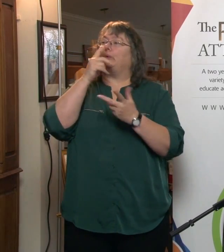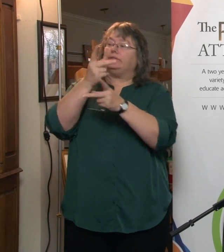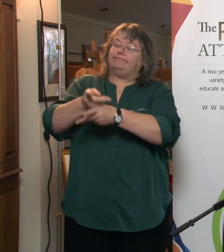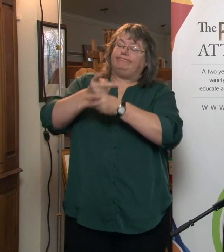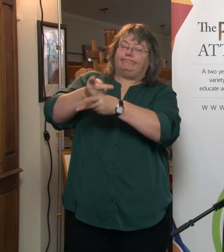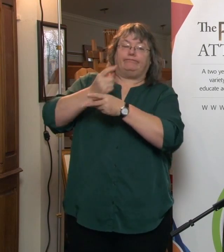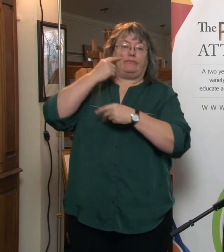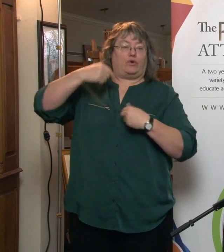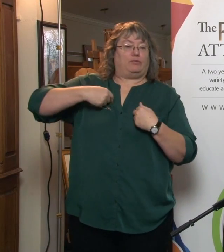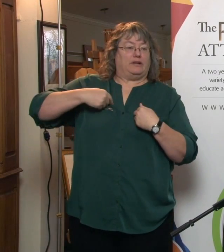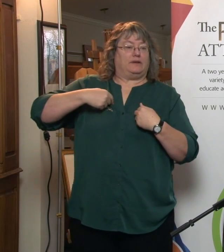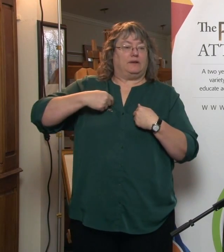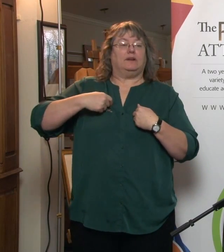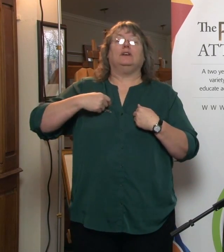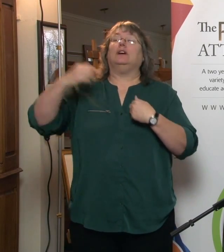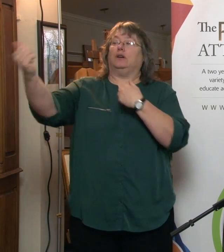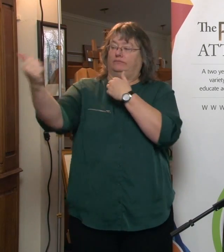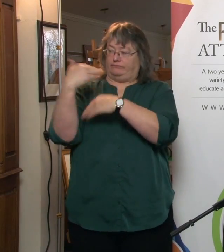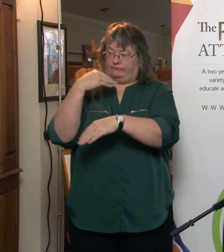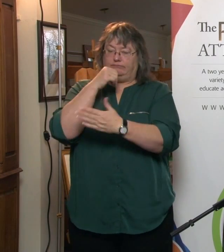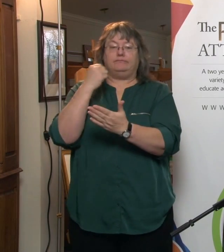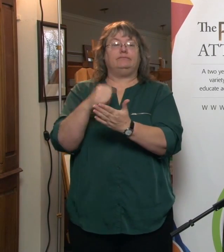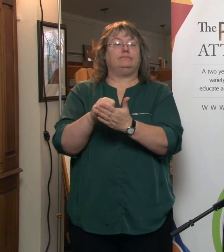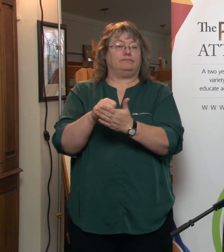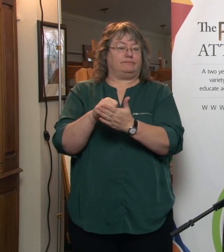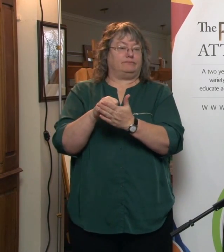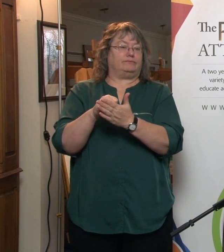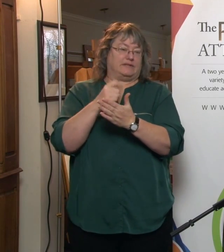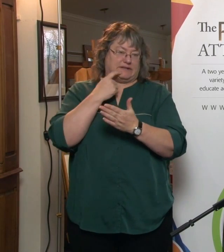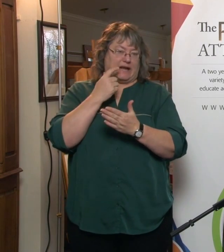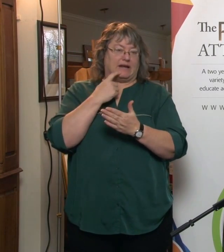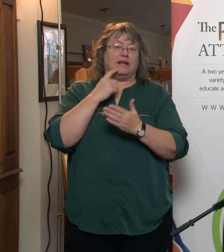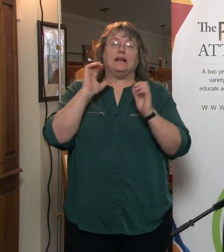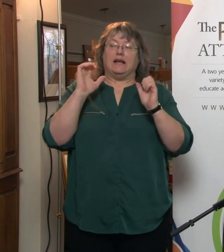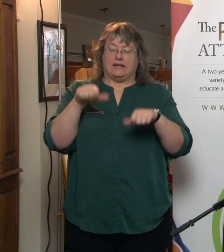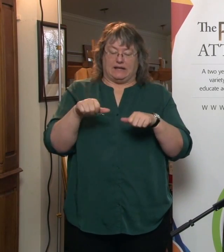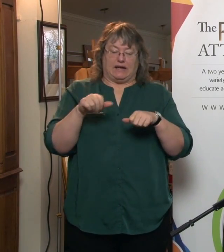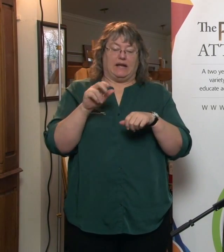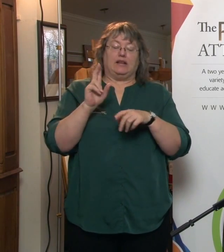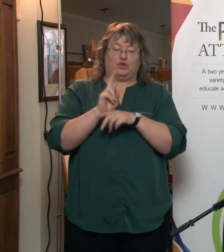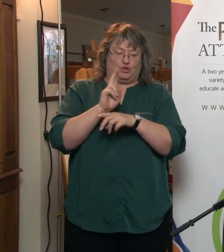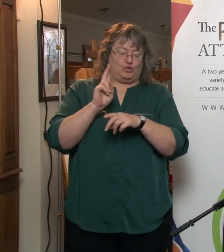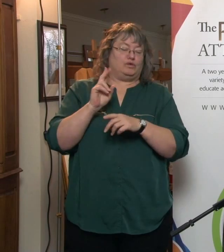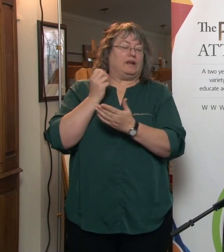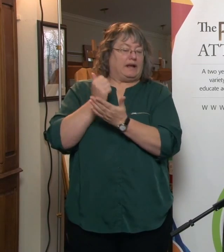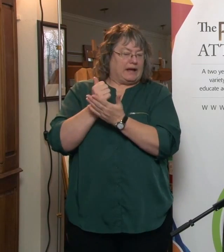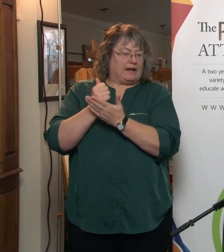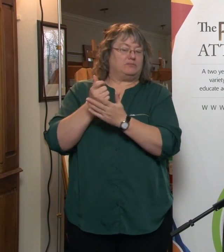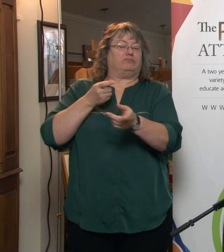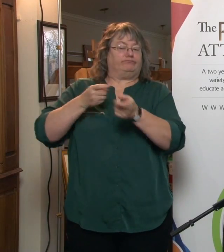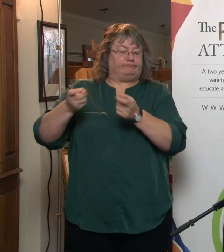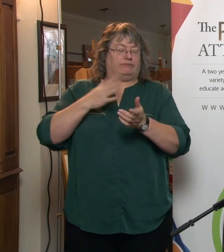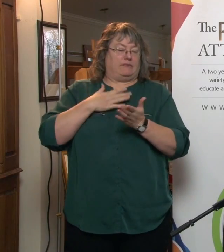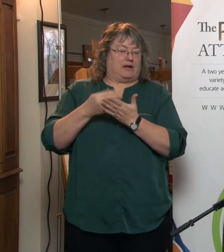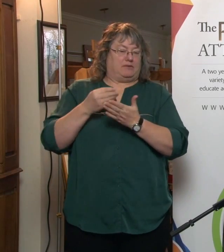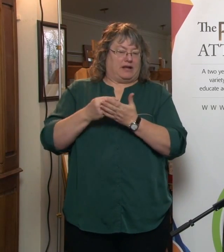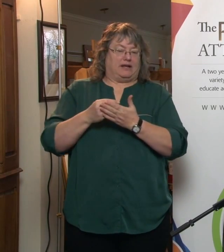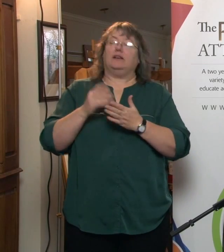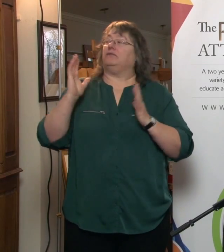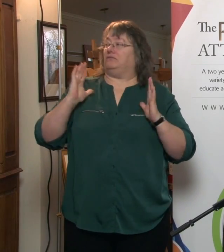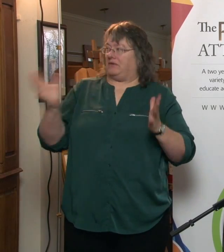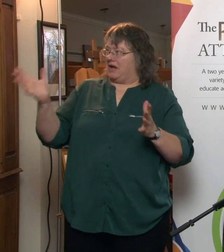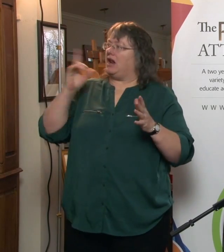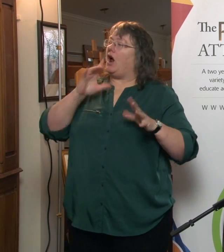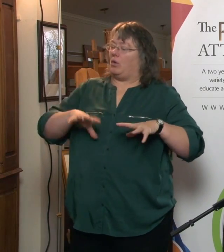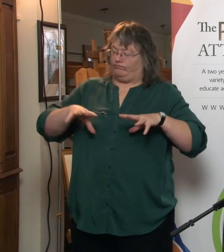at the time, they will give us a letter saying something to the effect of you could use assistance managing your affairs. We will start acting at that